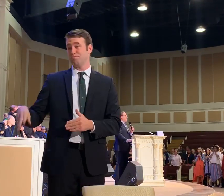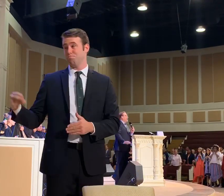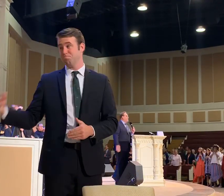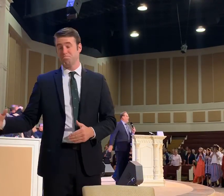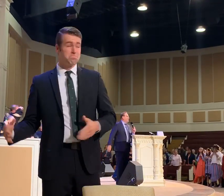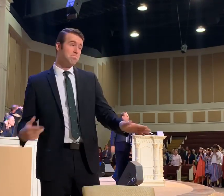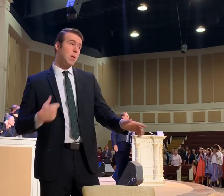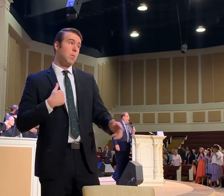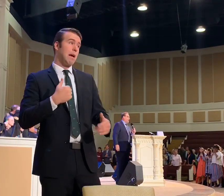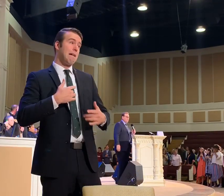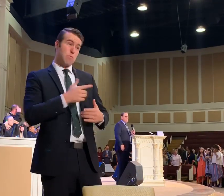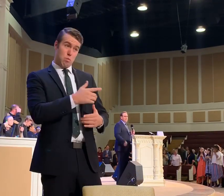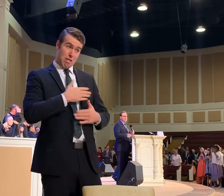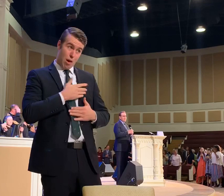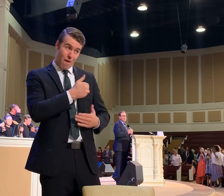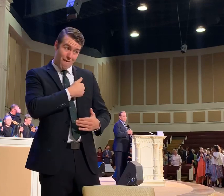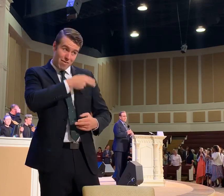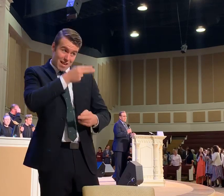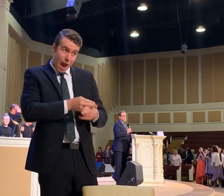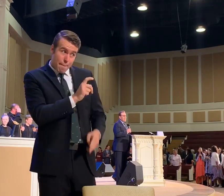telling you glad you got the name.